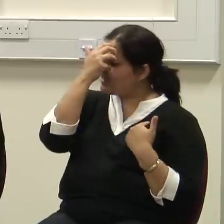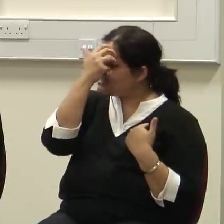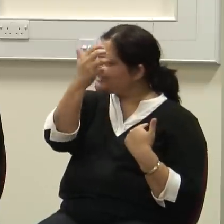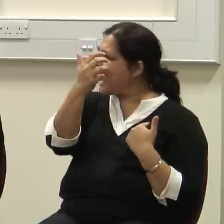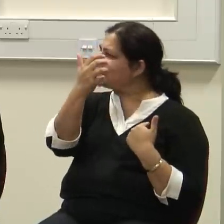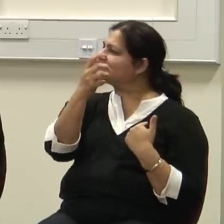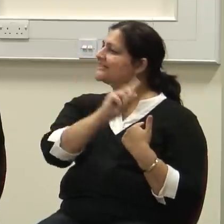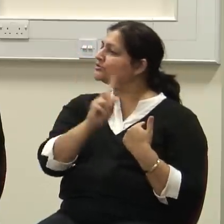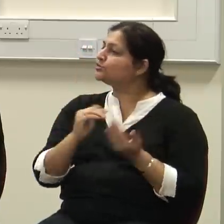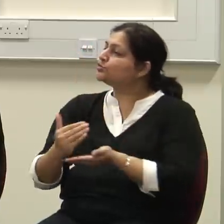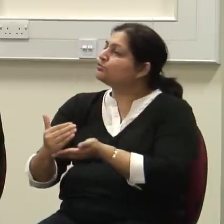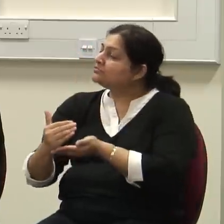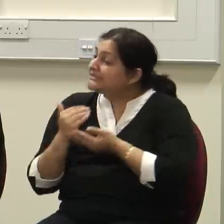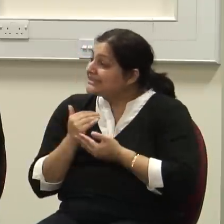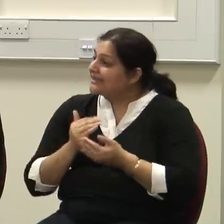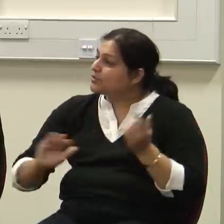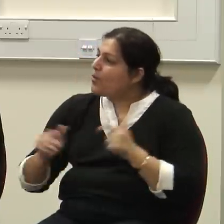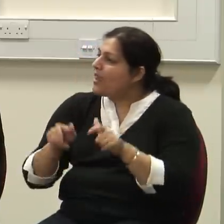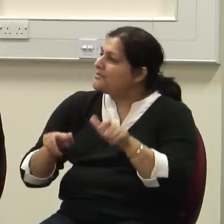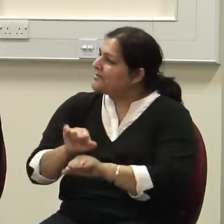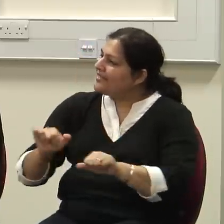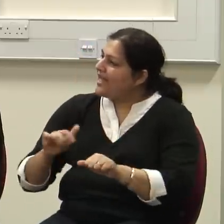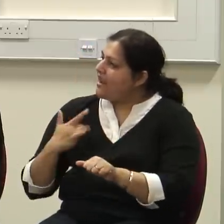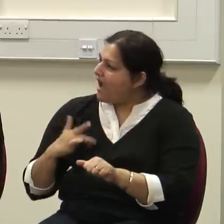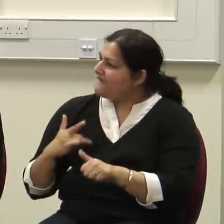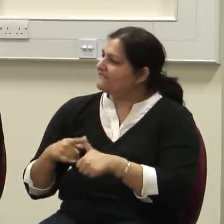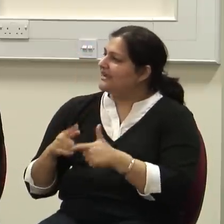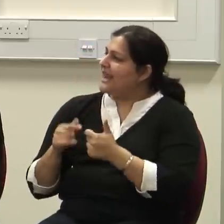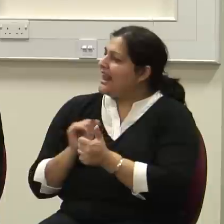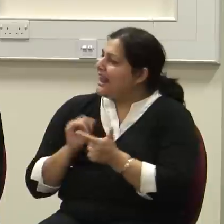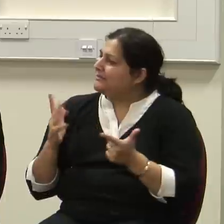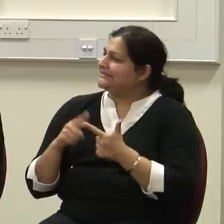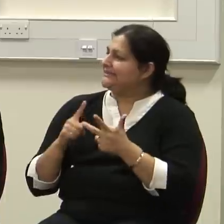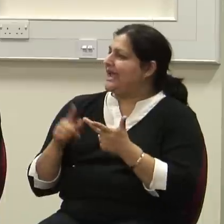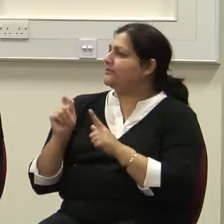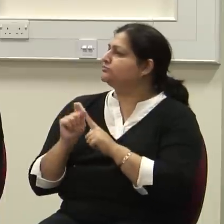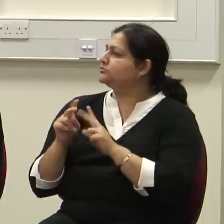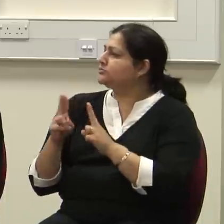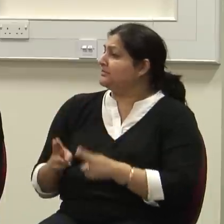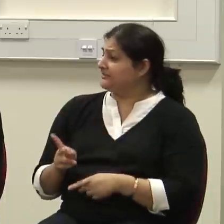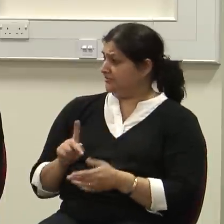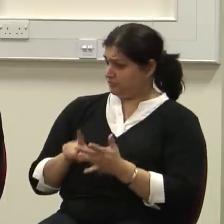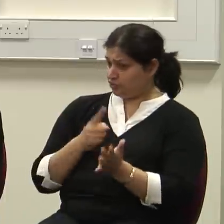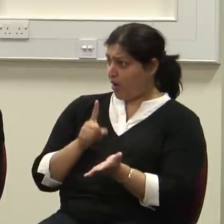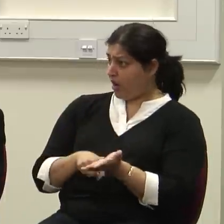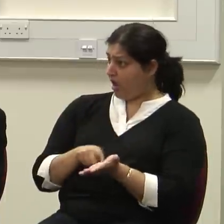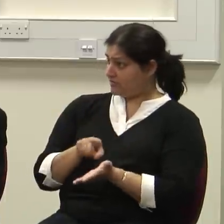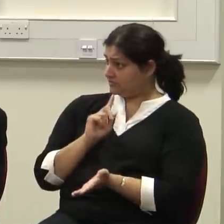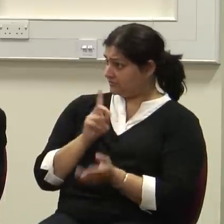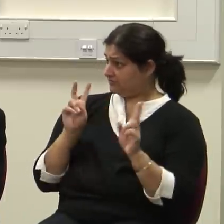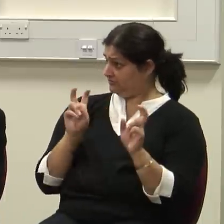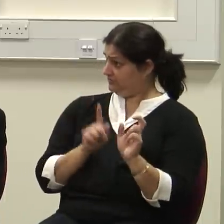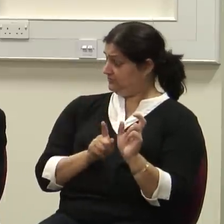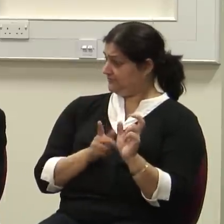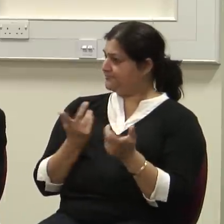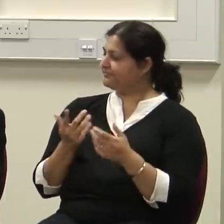everyone's life, liberty and property. That's John Locke. Now